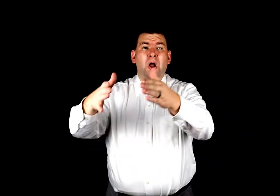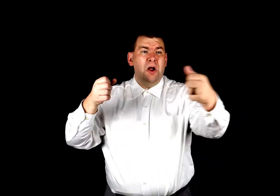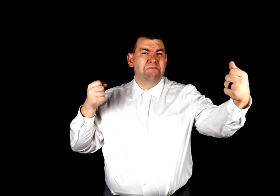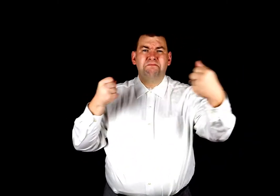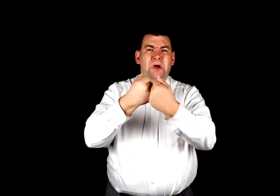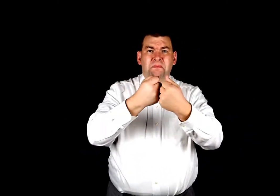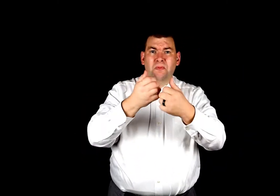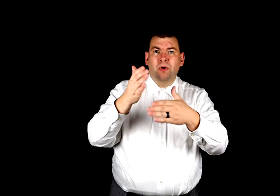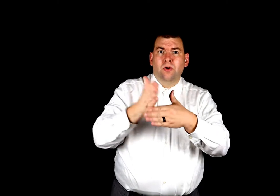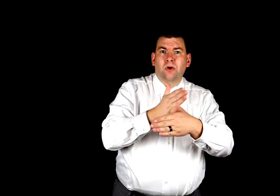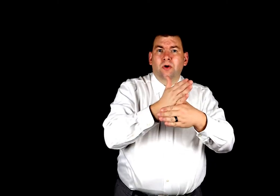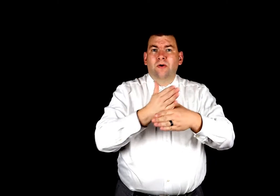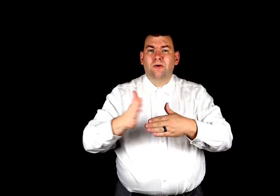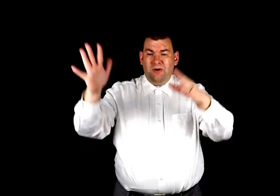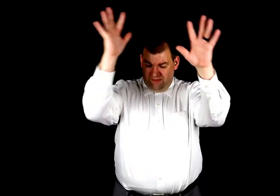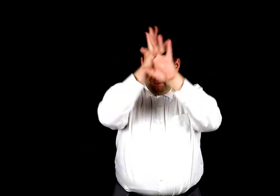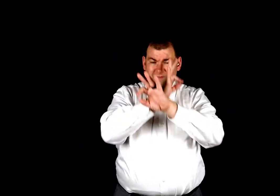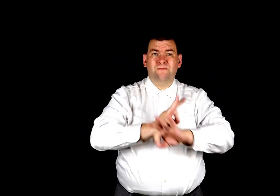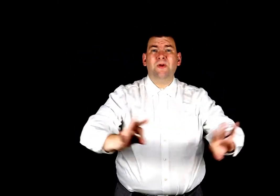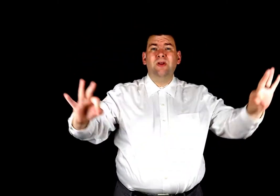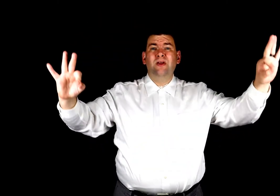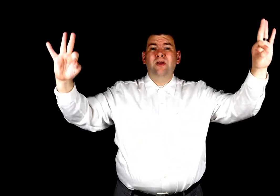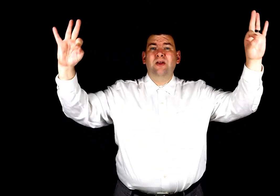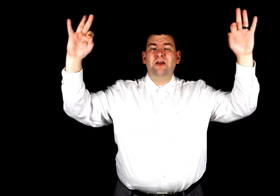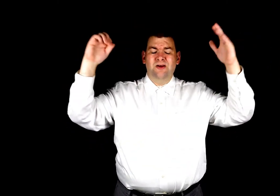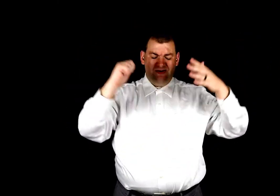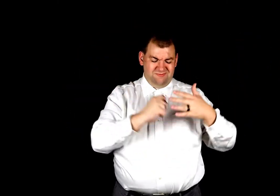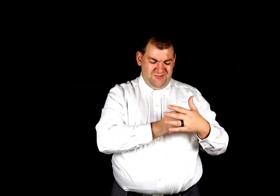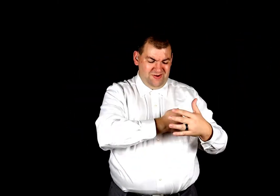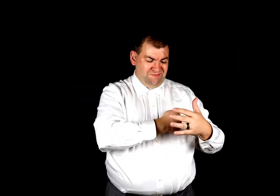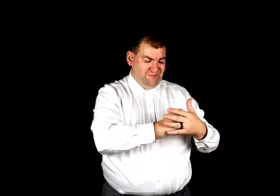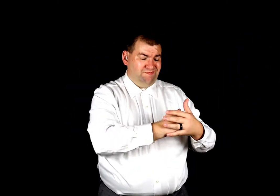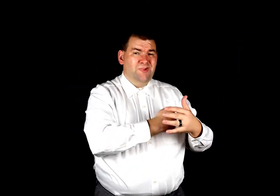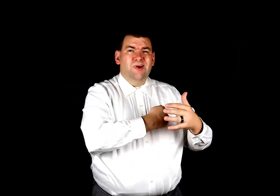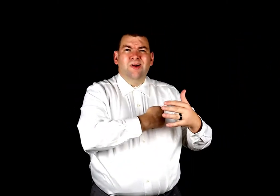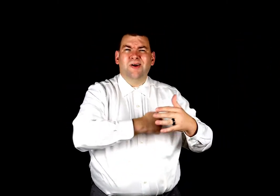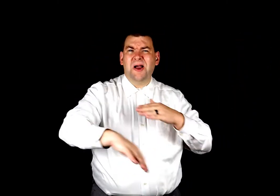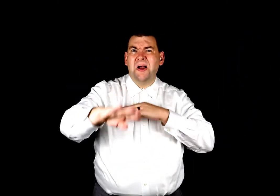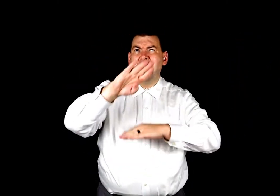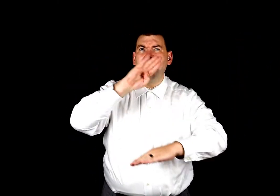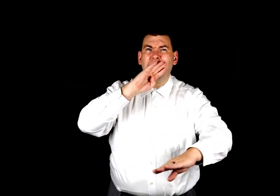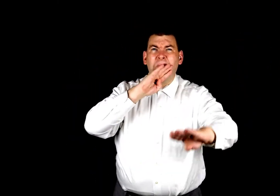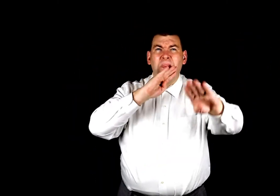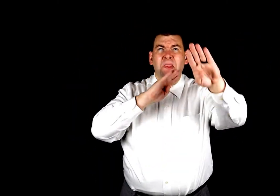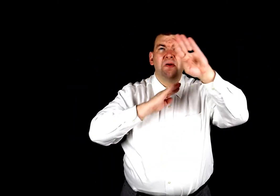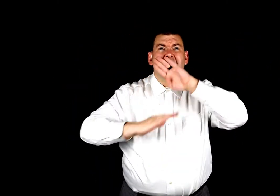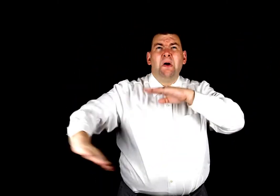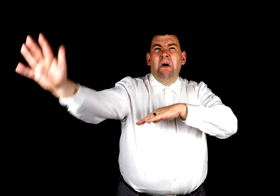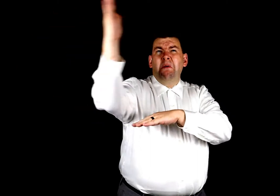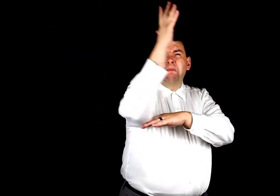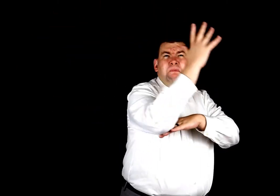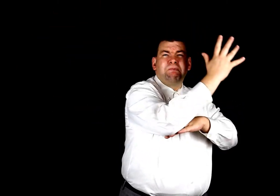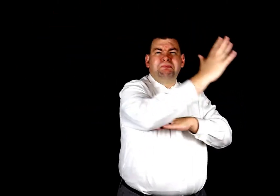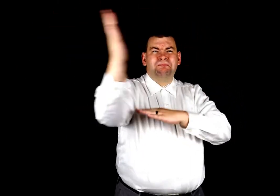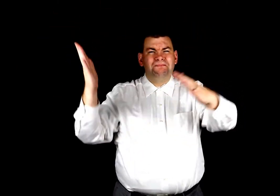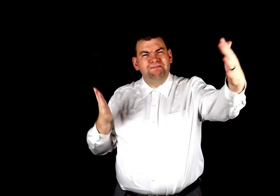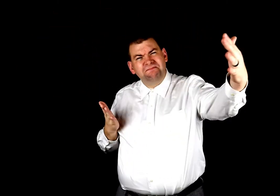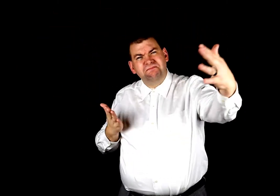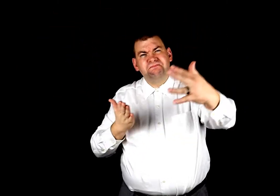thoroughfare for freedom beat across the